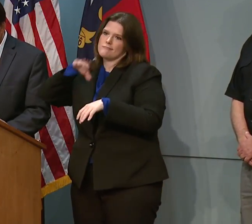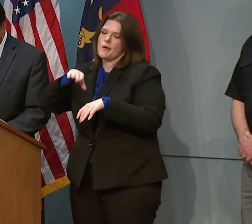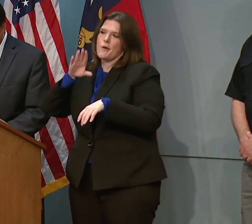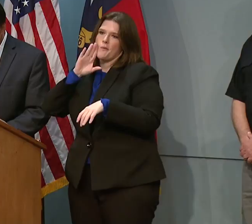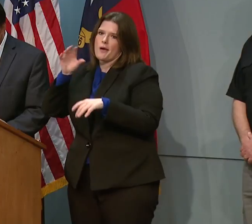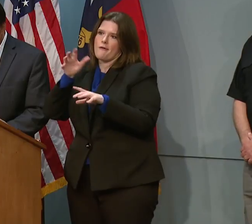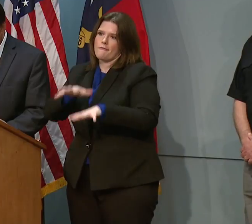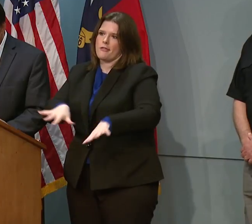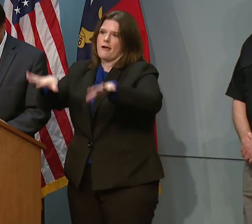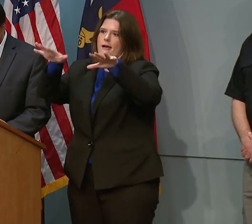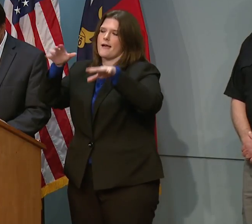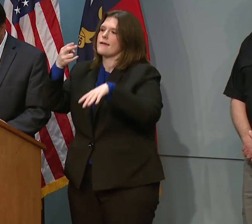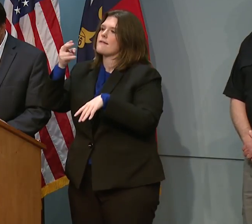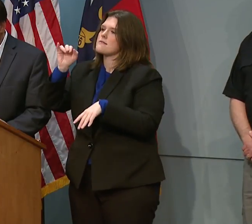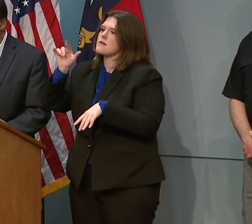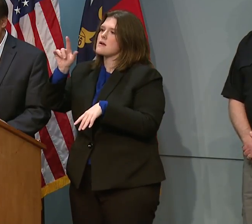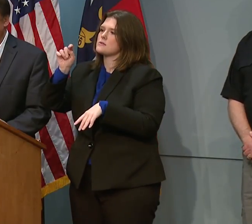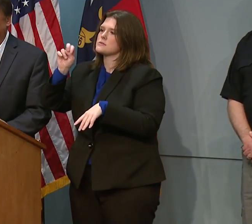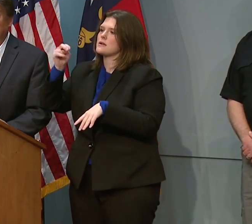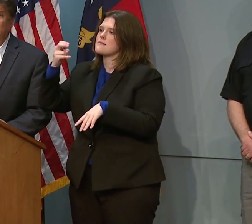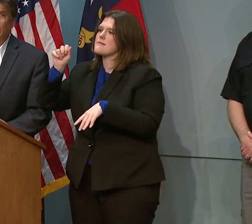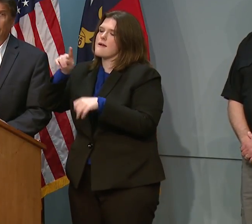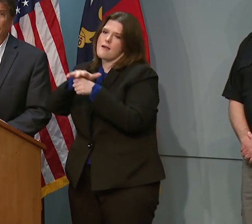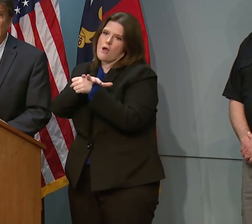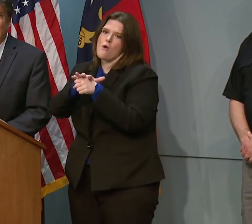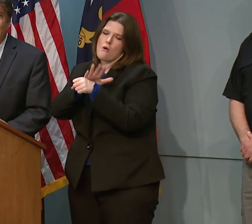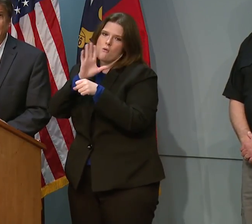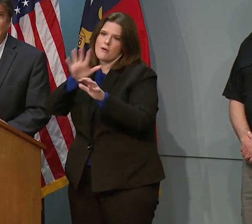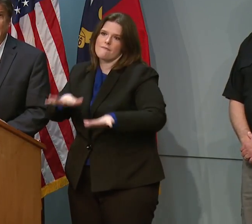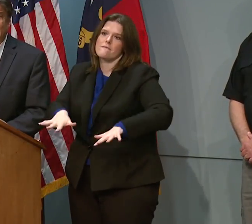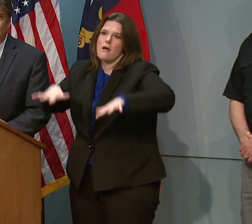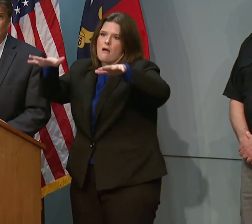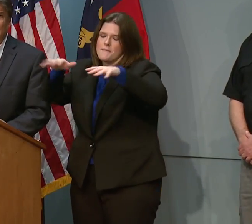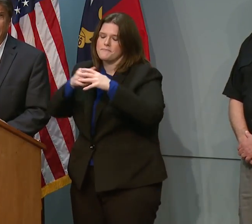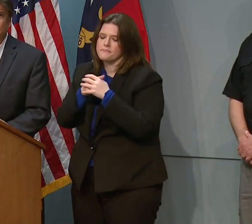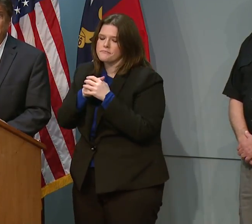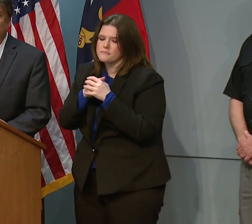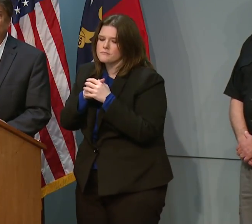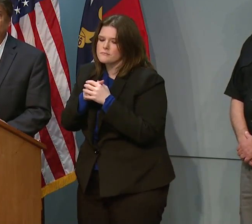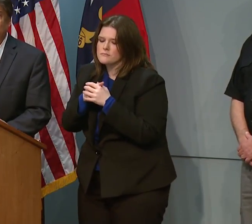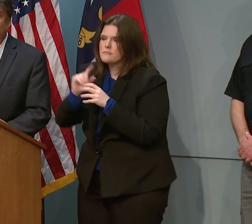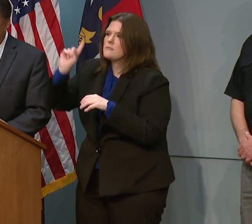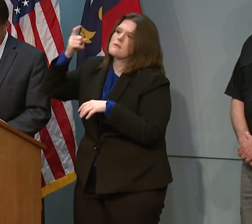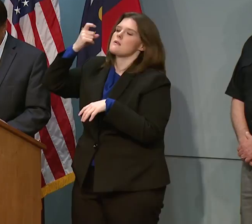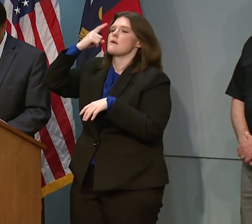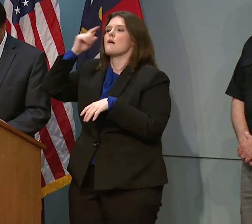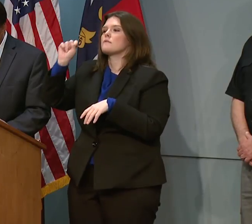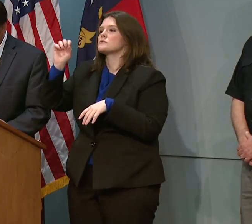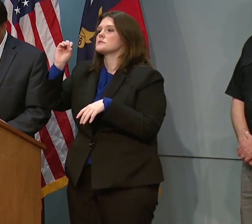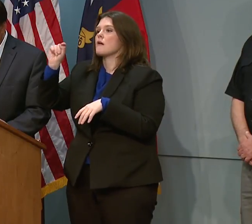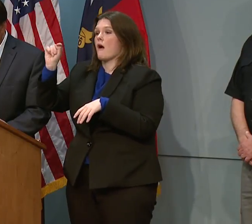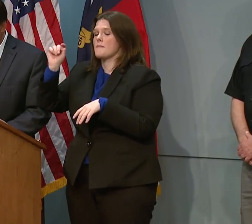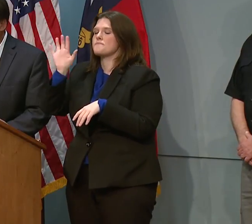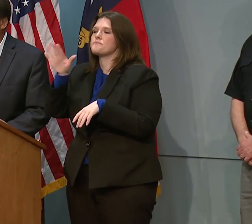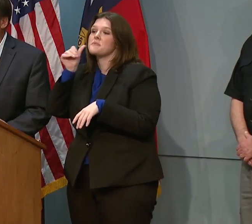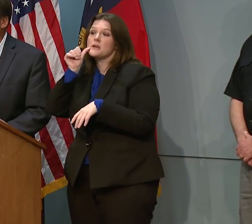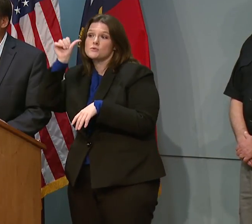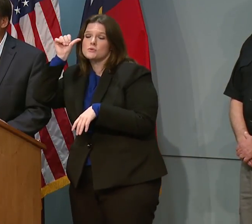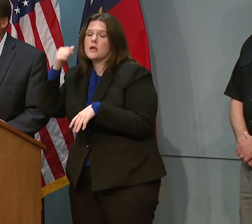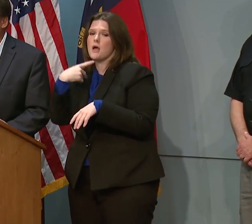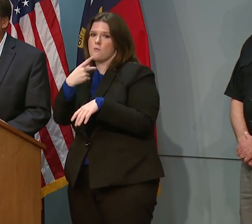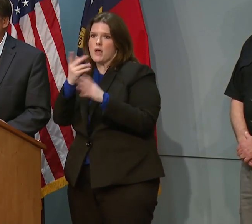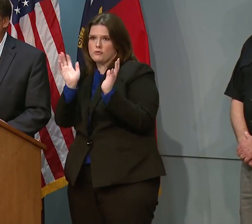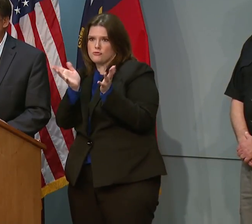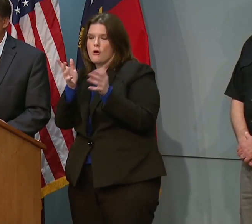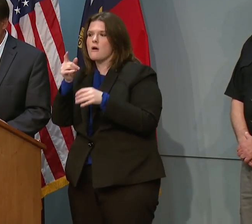has some serious issues. Governor Scott, I had a good conversation with him yesterday. They have